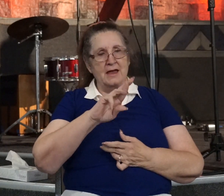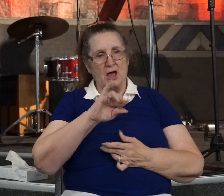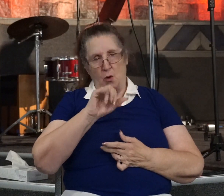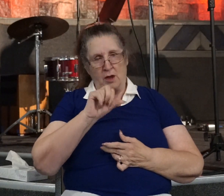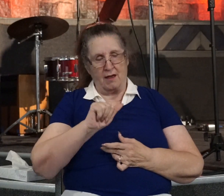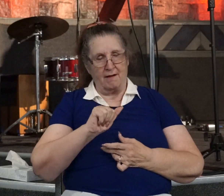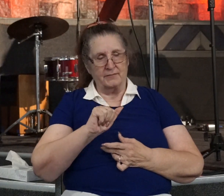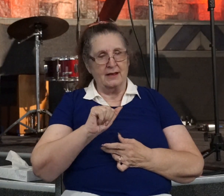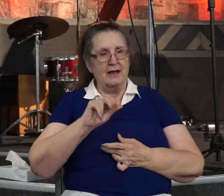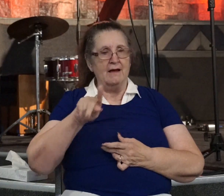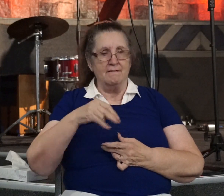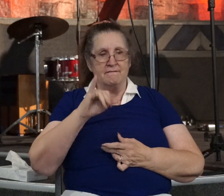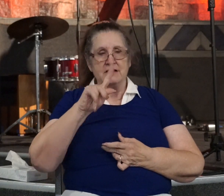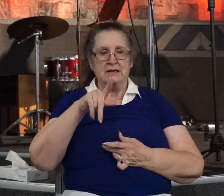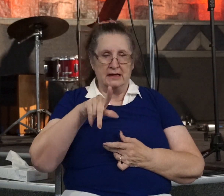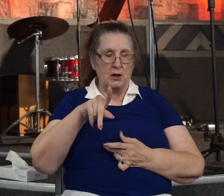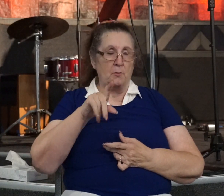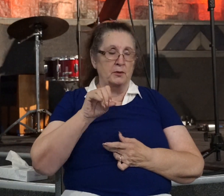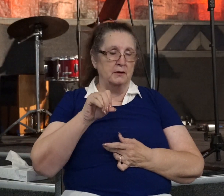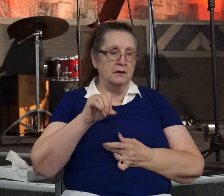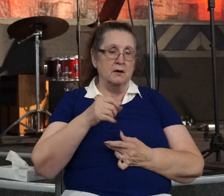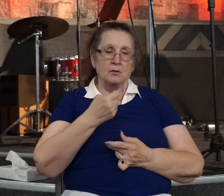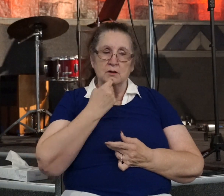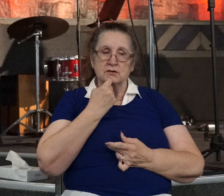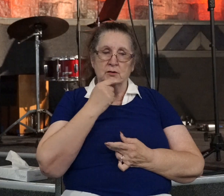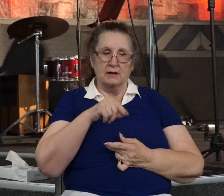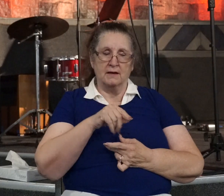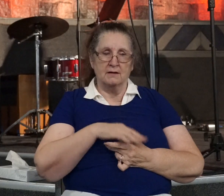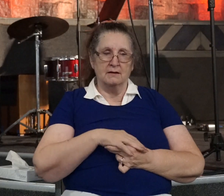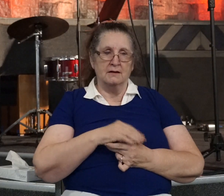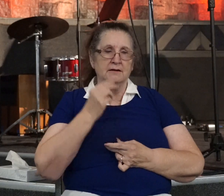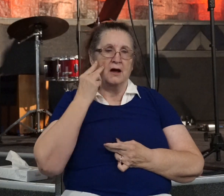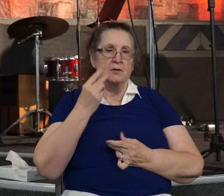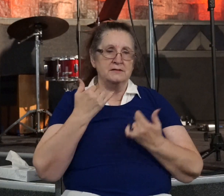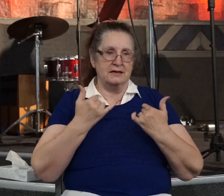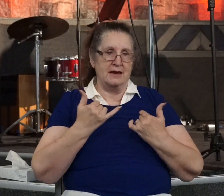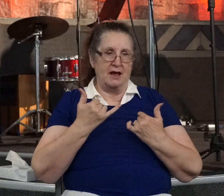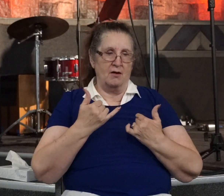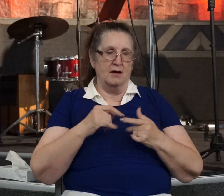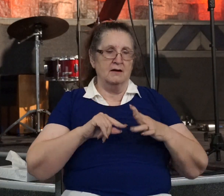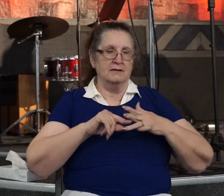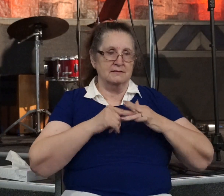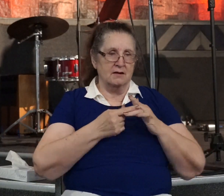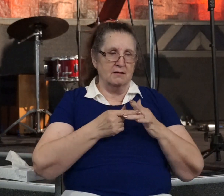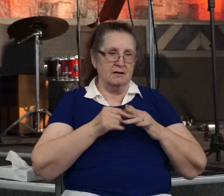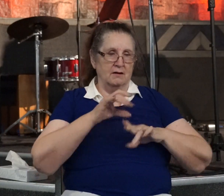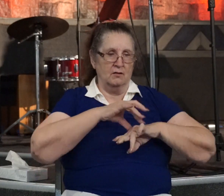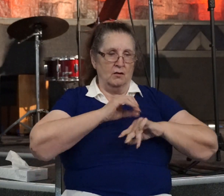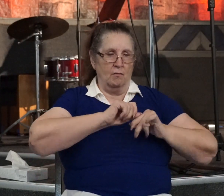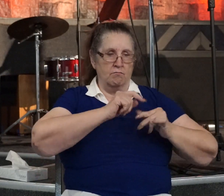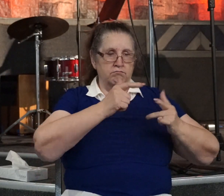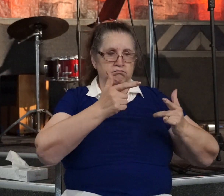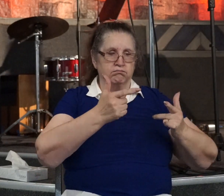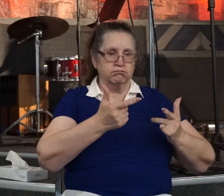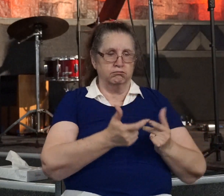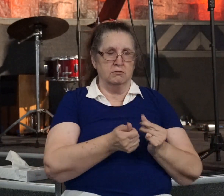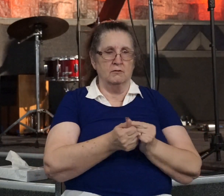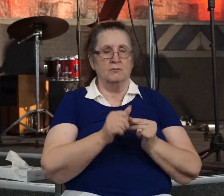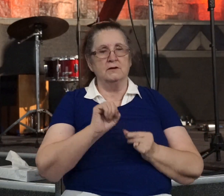Evangelist, right? And now we're seeing the start of it going to the ends of the earth with Saul. Okay?